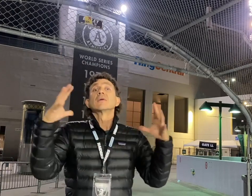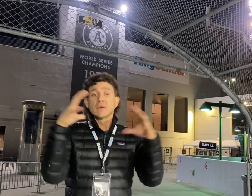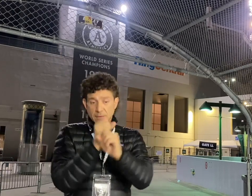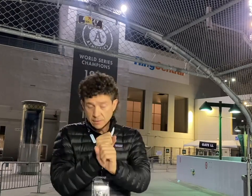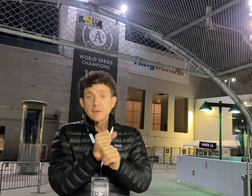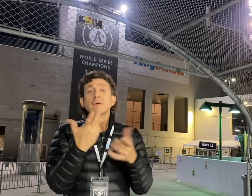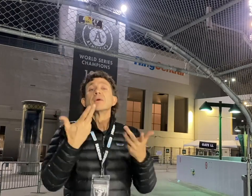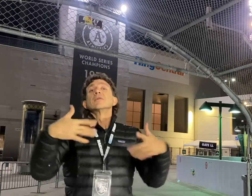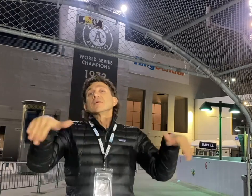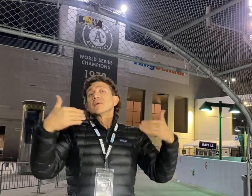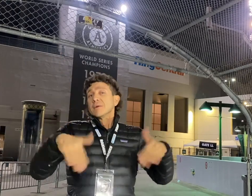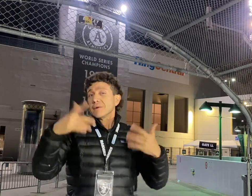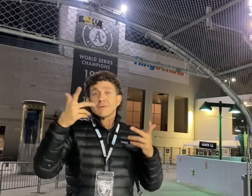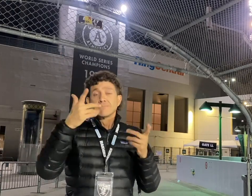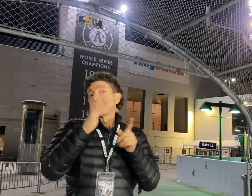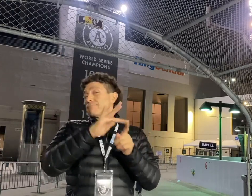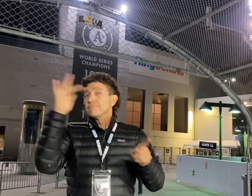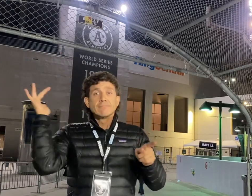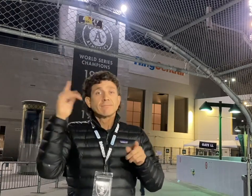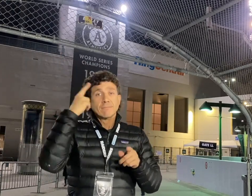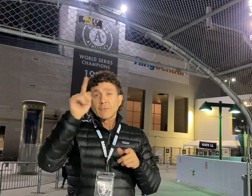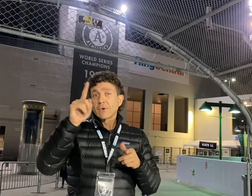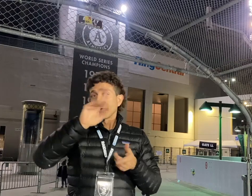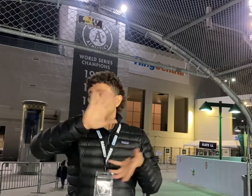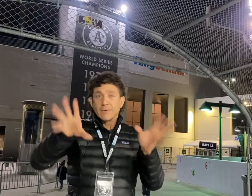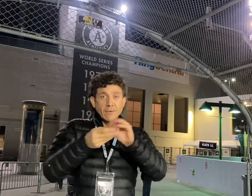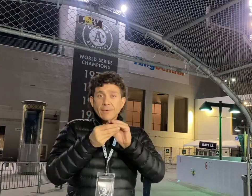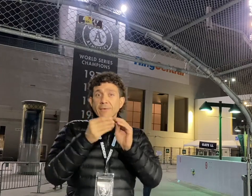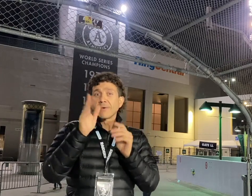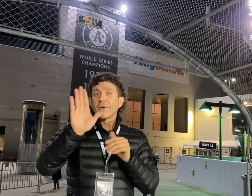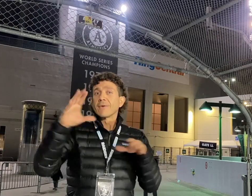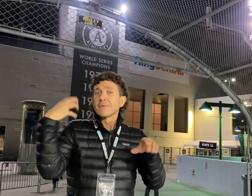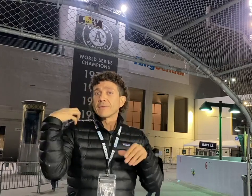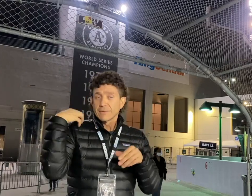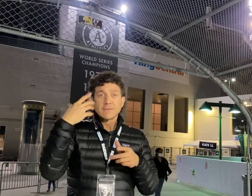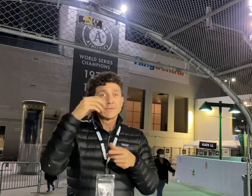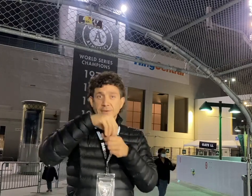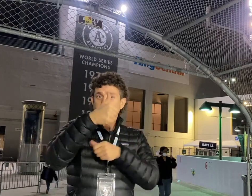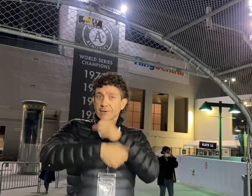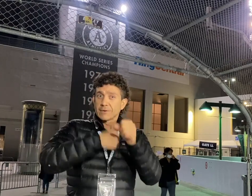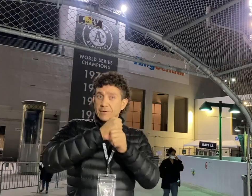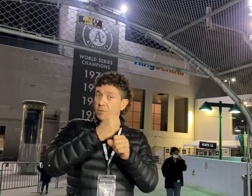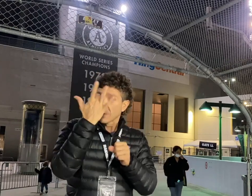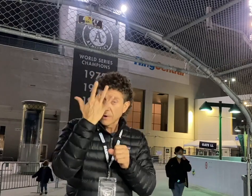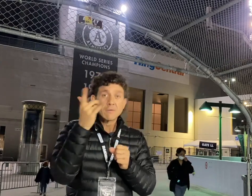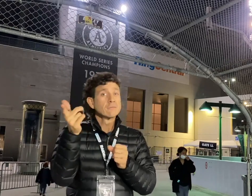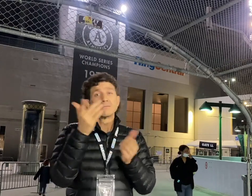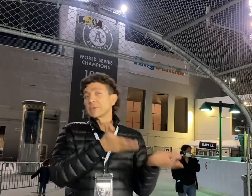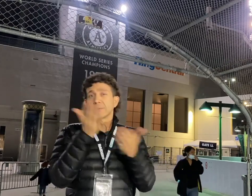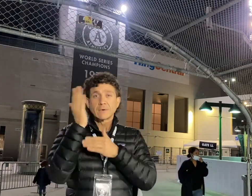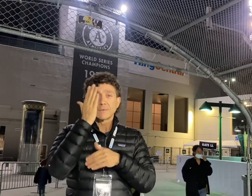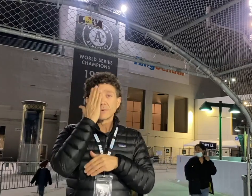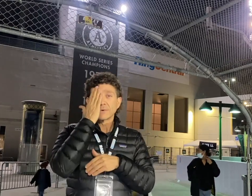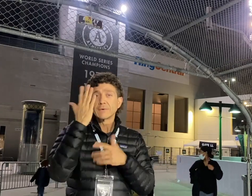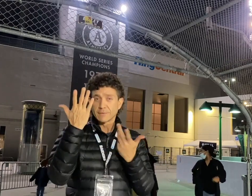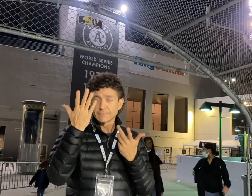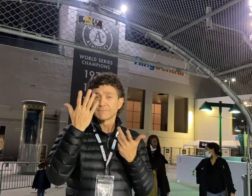This philosophy made the Raiders absolutely stellar during his ten years as head coach. Consistently making the playoffs.